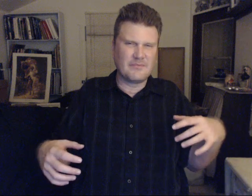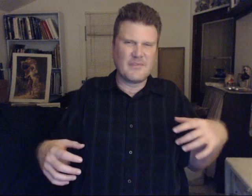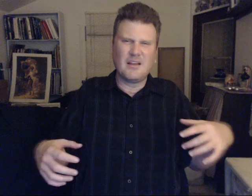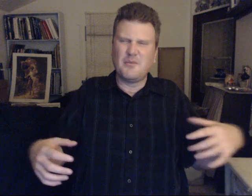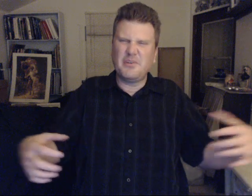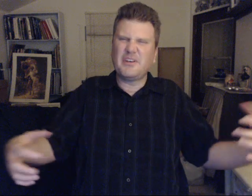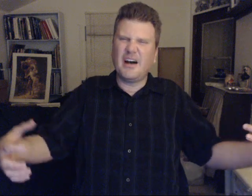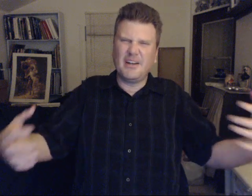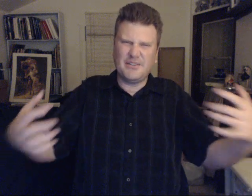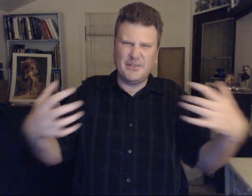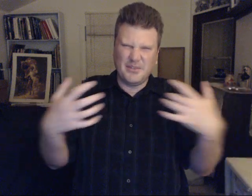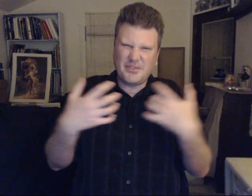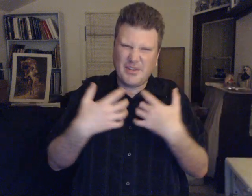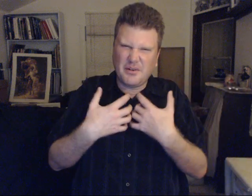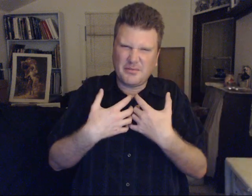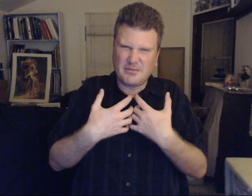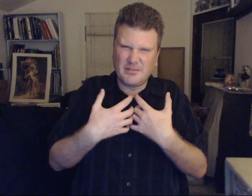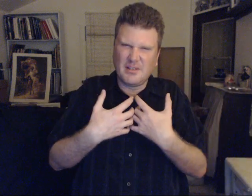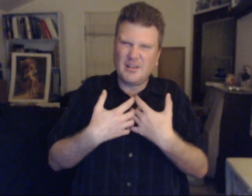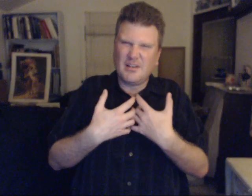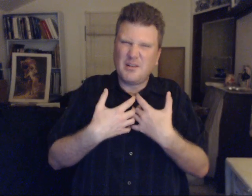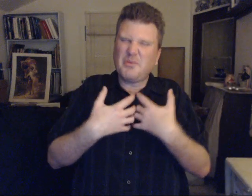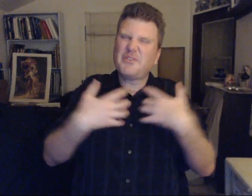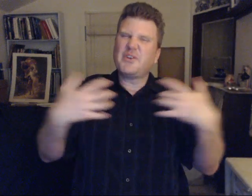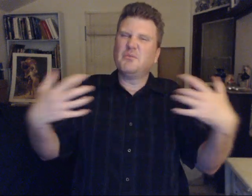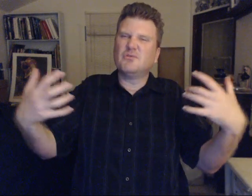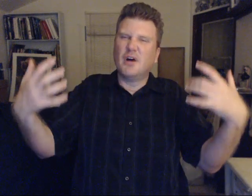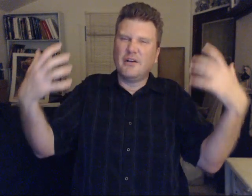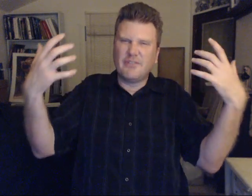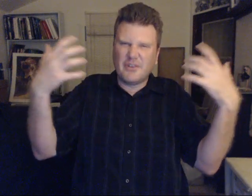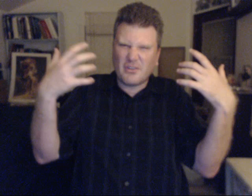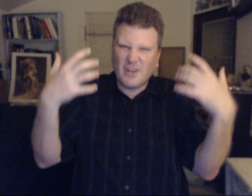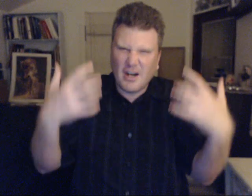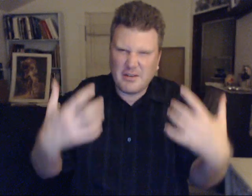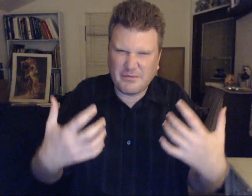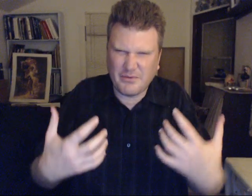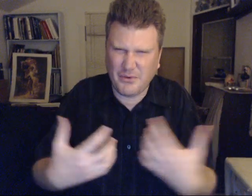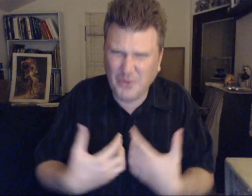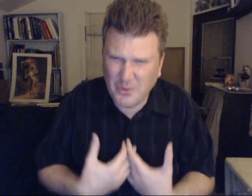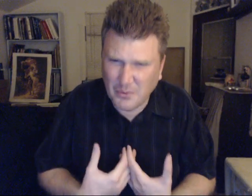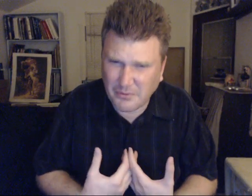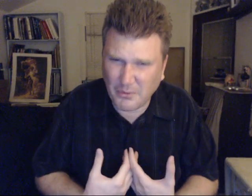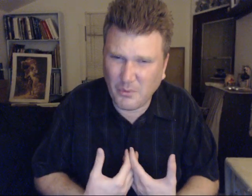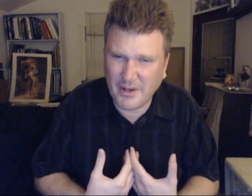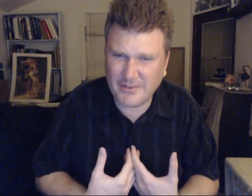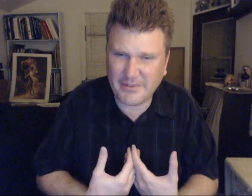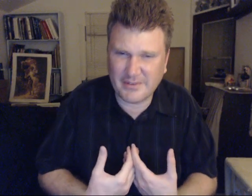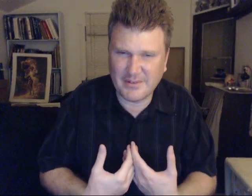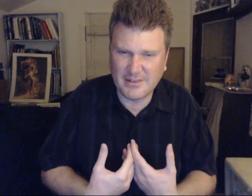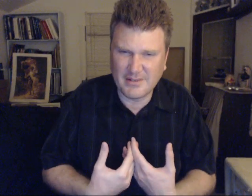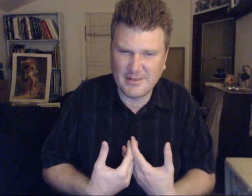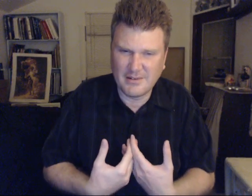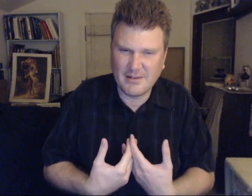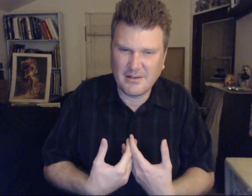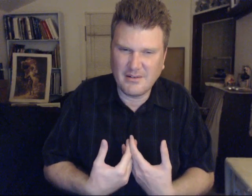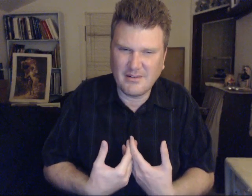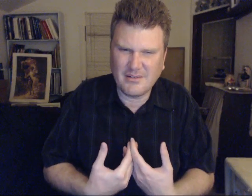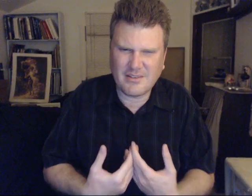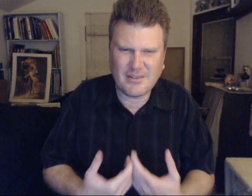be kind to yourself put some love in your life for you for once let the